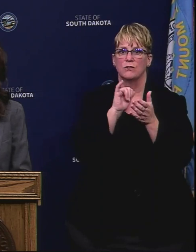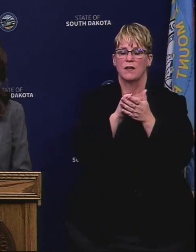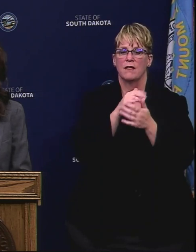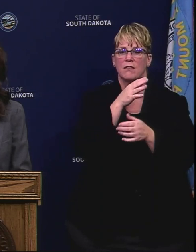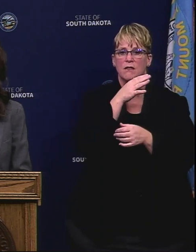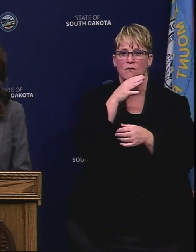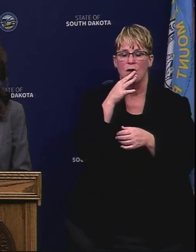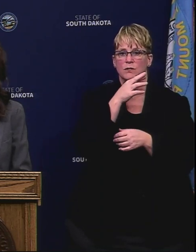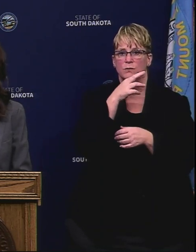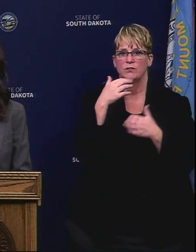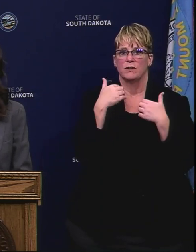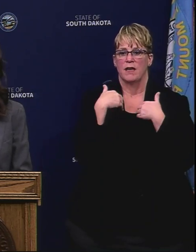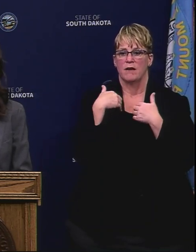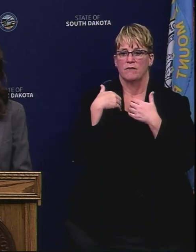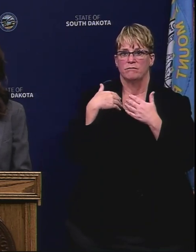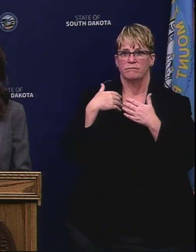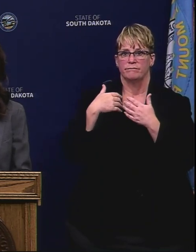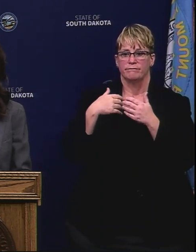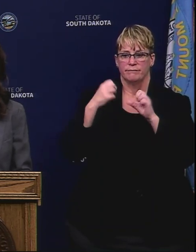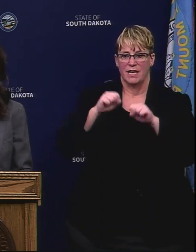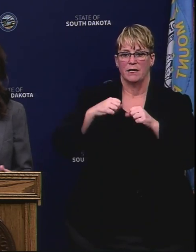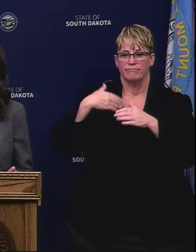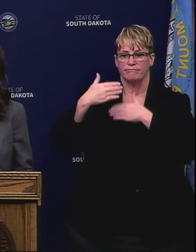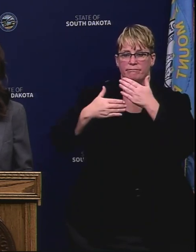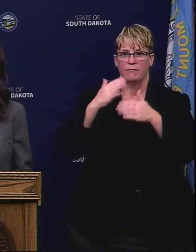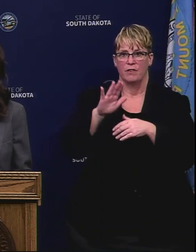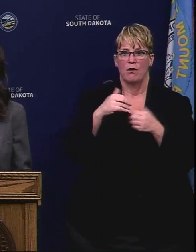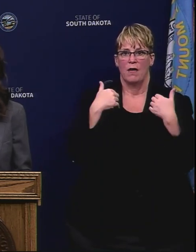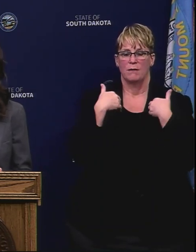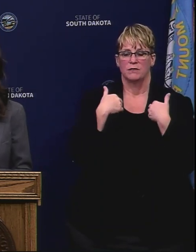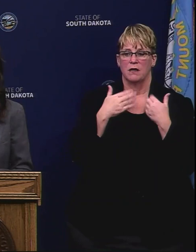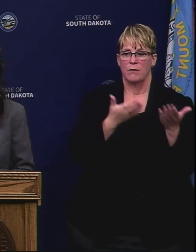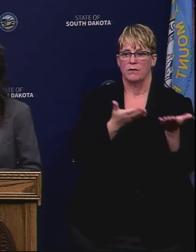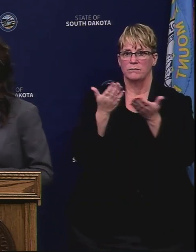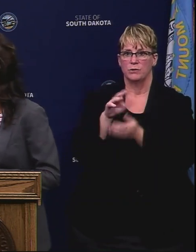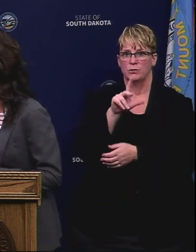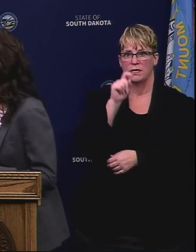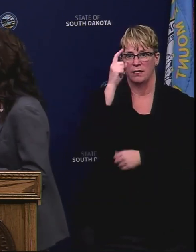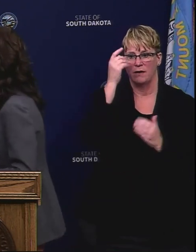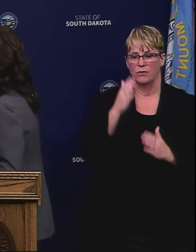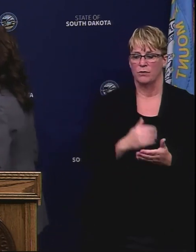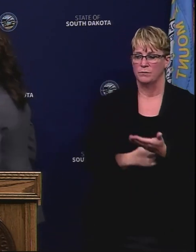processing opportunities to move their livestock. So with that I'll turn it over to the Lieutenant Governor.